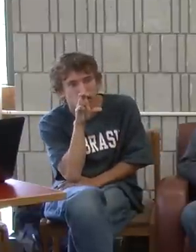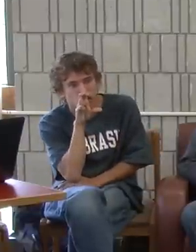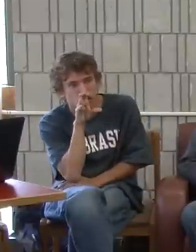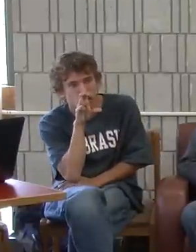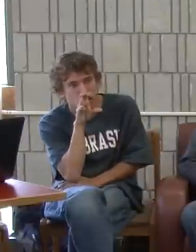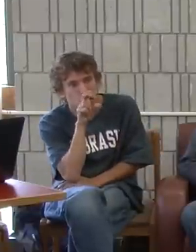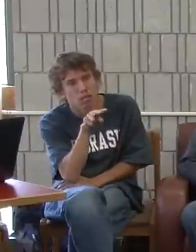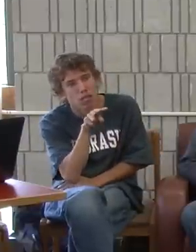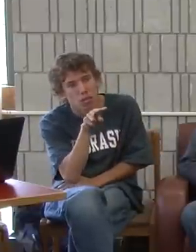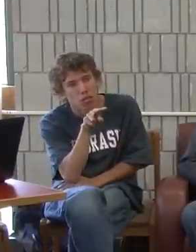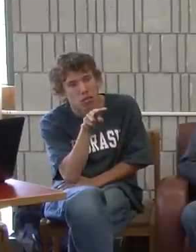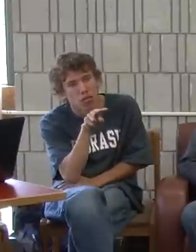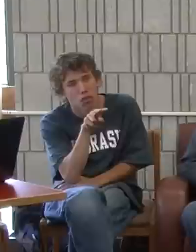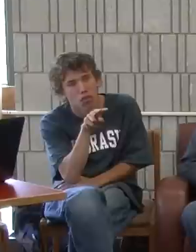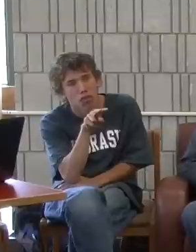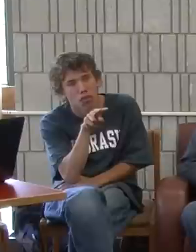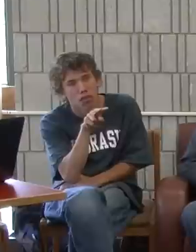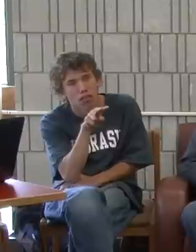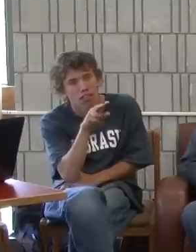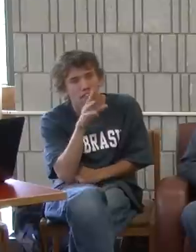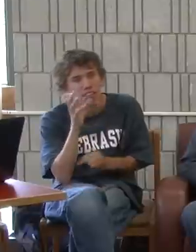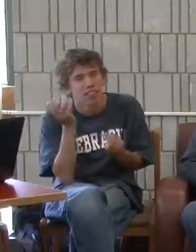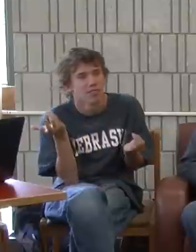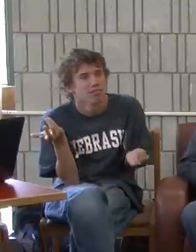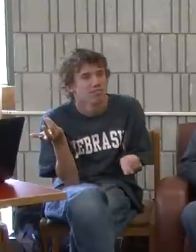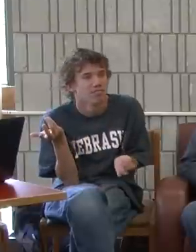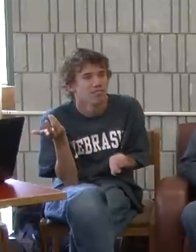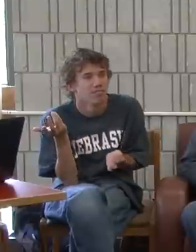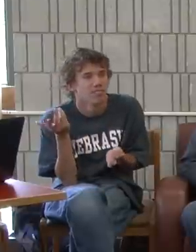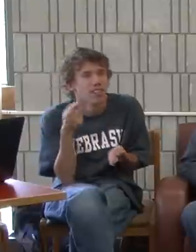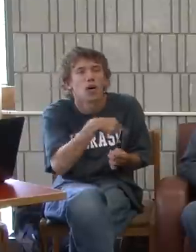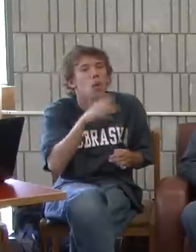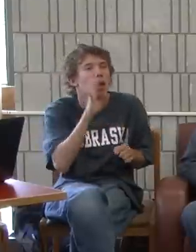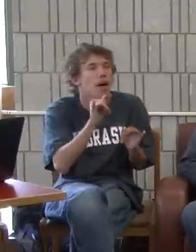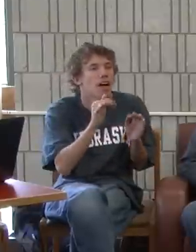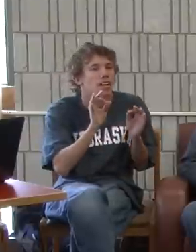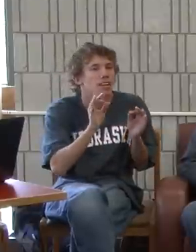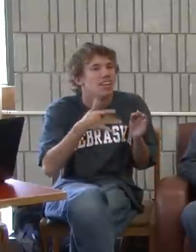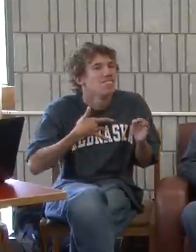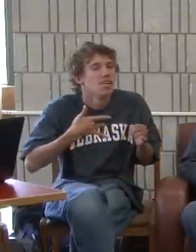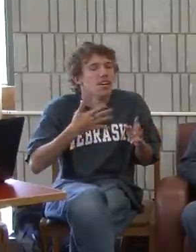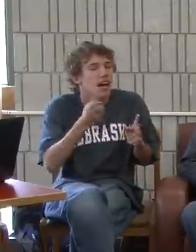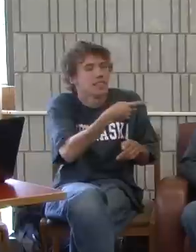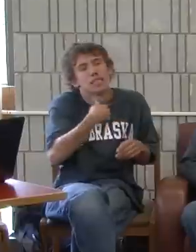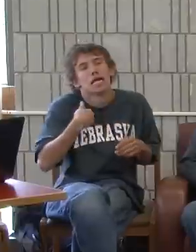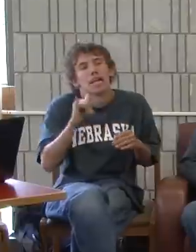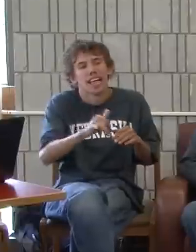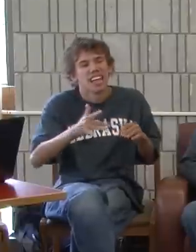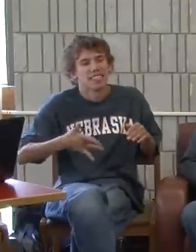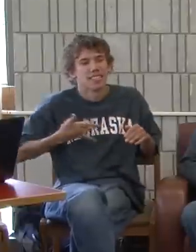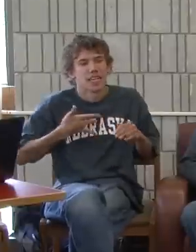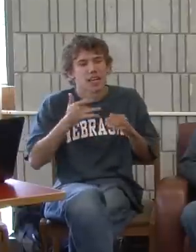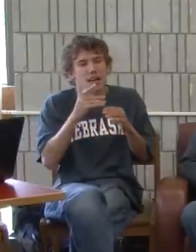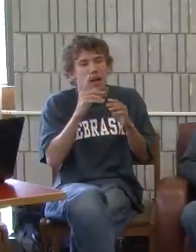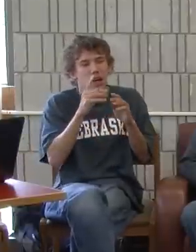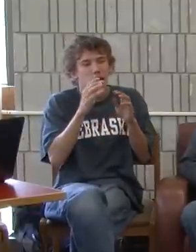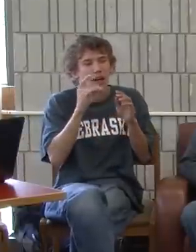Because I can feel you staring at me if I'm talking with someone. We have just this feeling. We have this